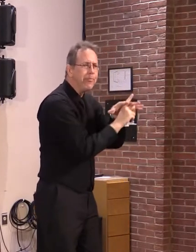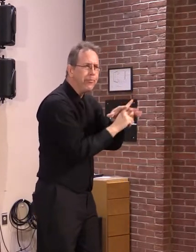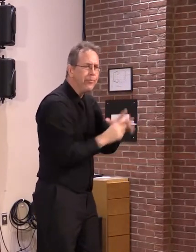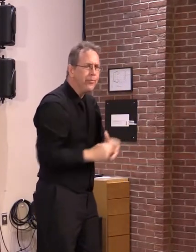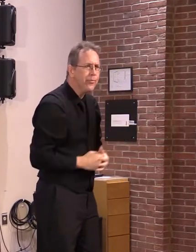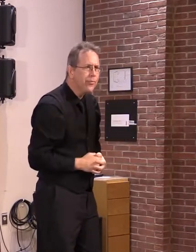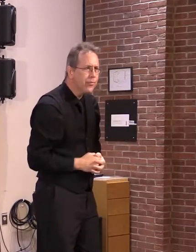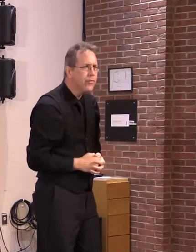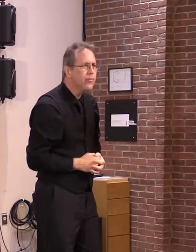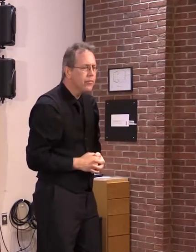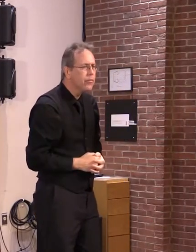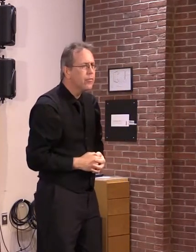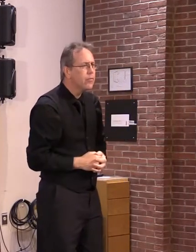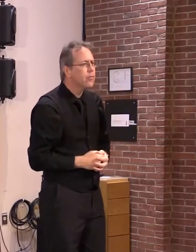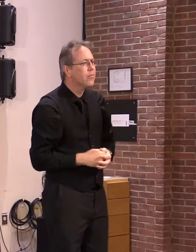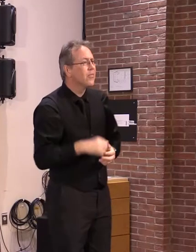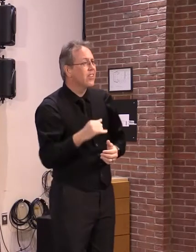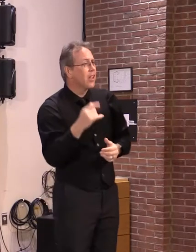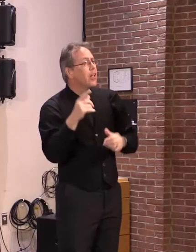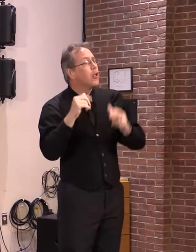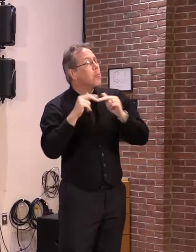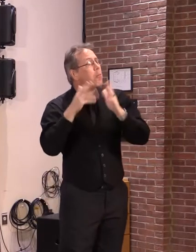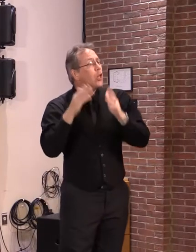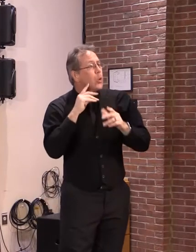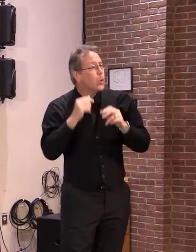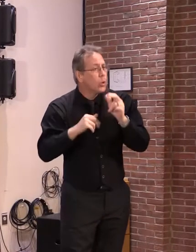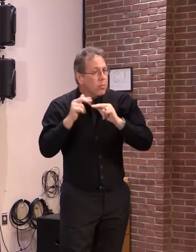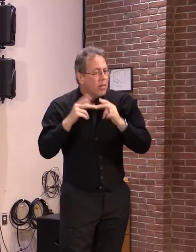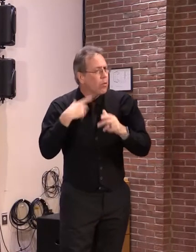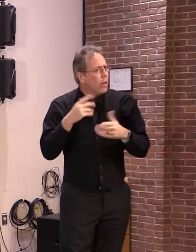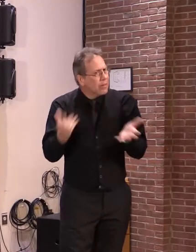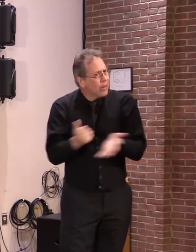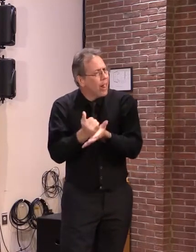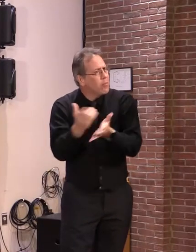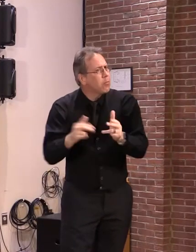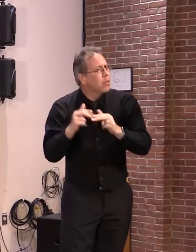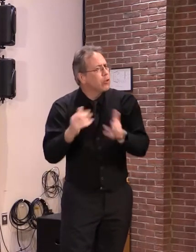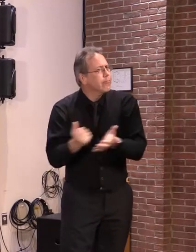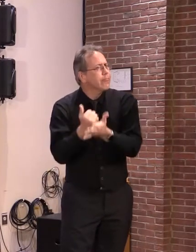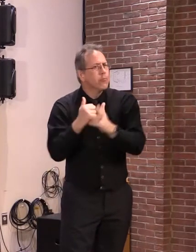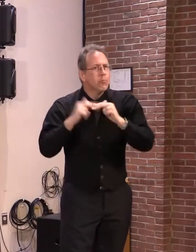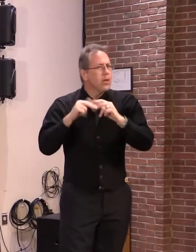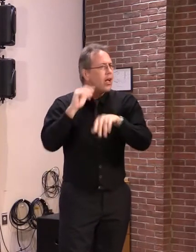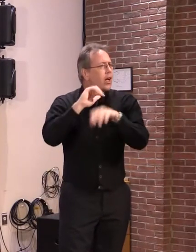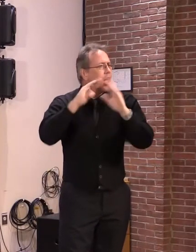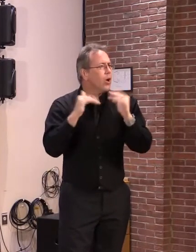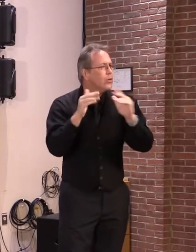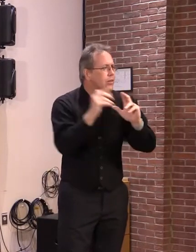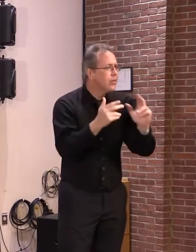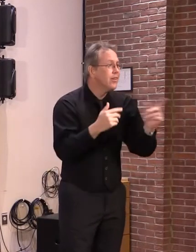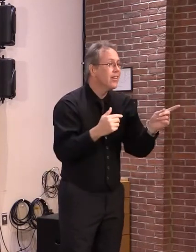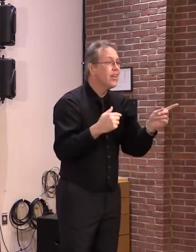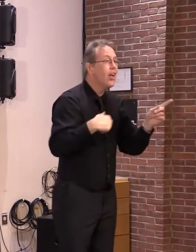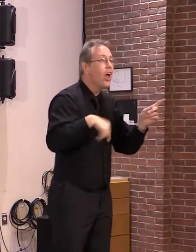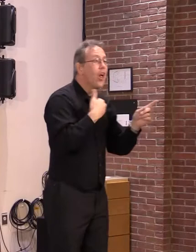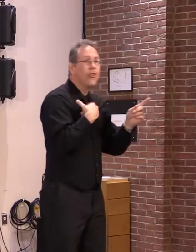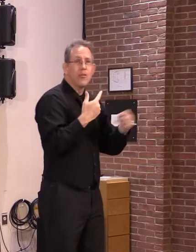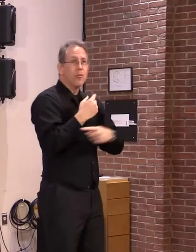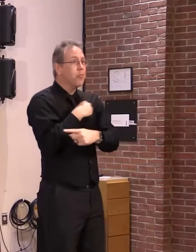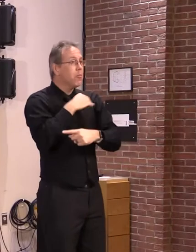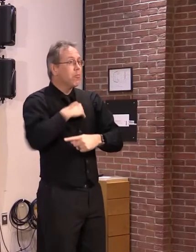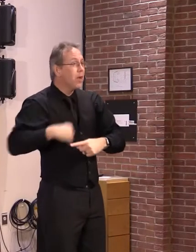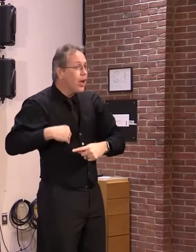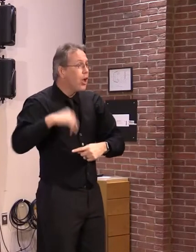builders. And that is why almost every mayor in the state, as well as dozens of housing professionals